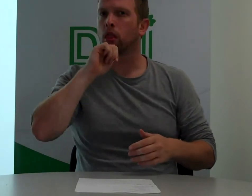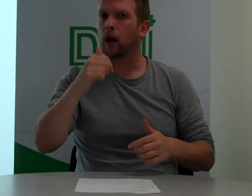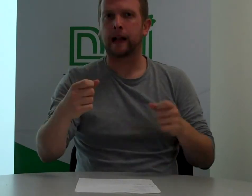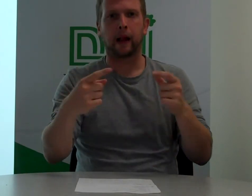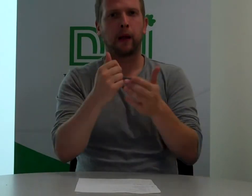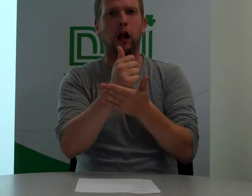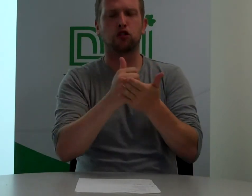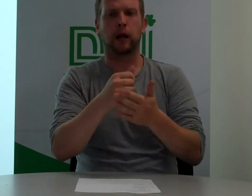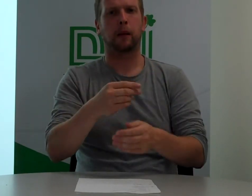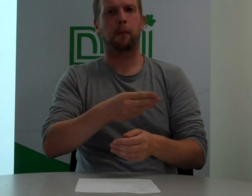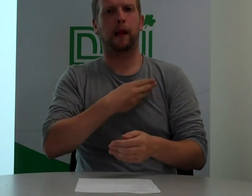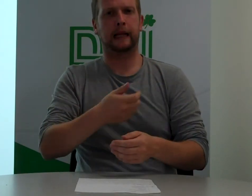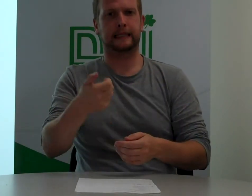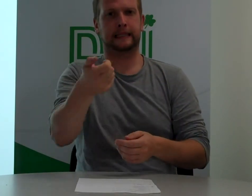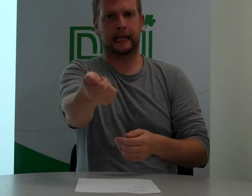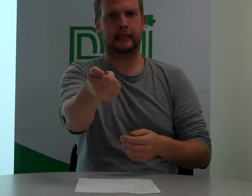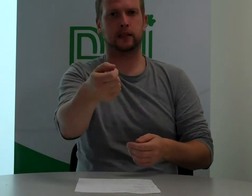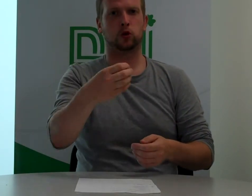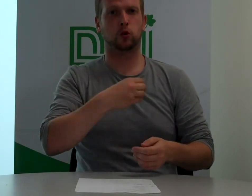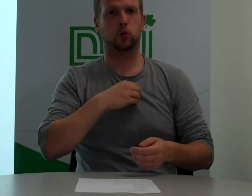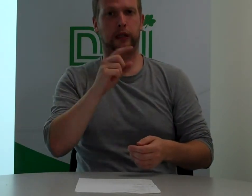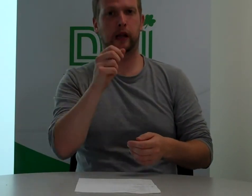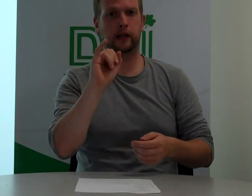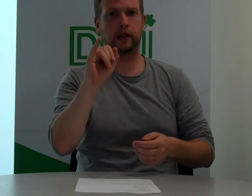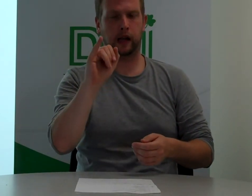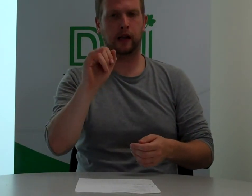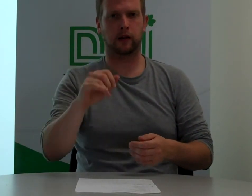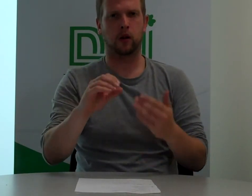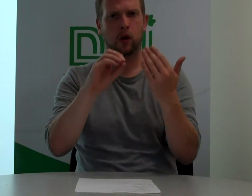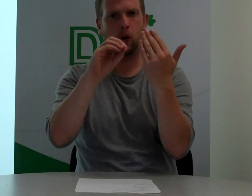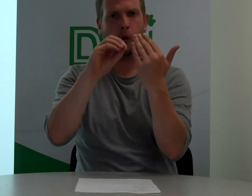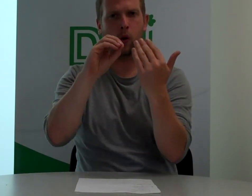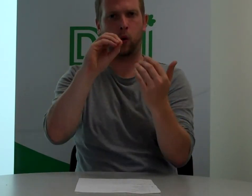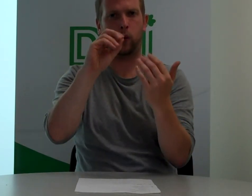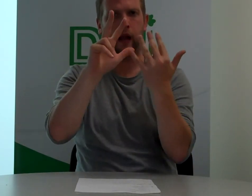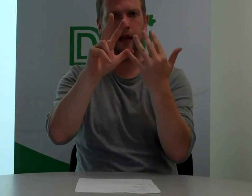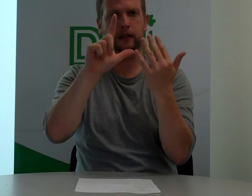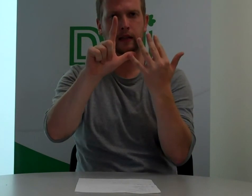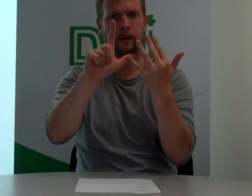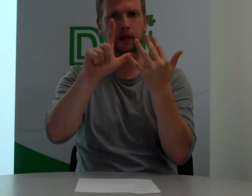Thank you. Thank you.